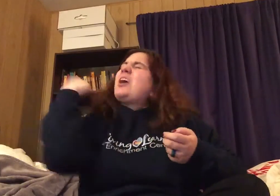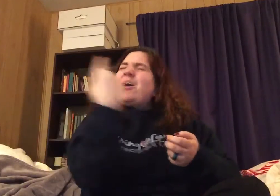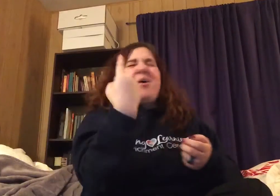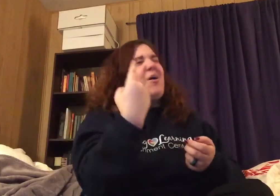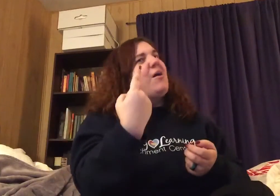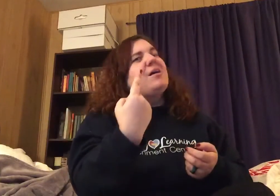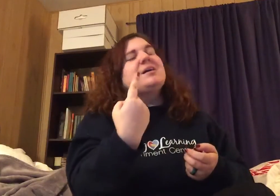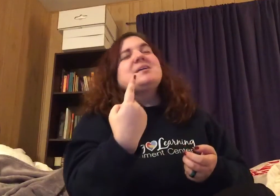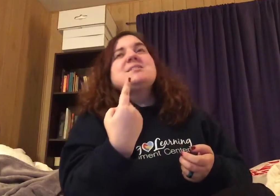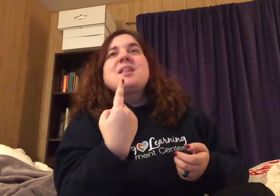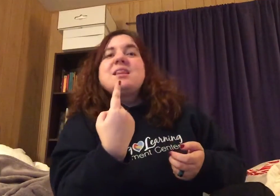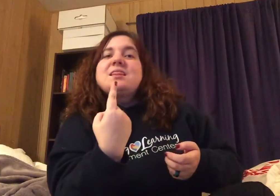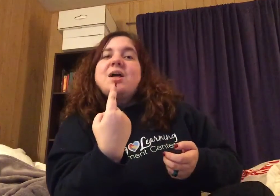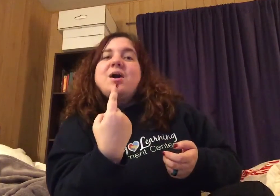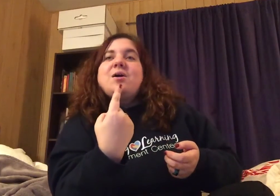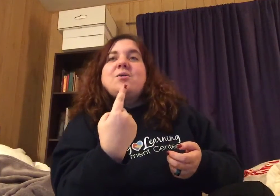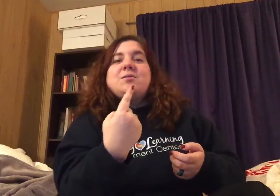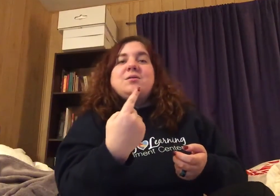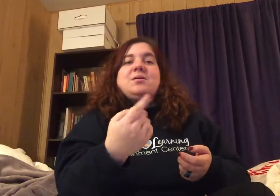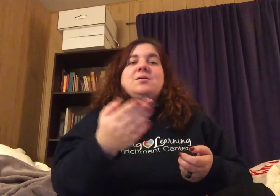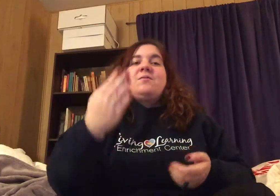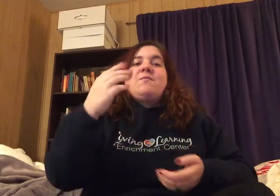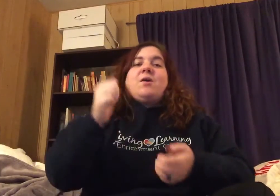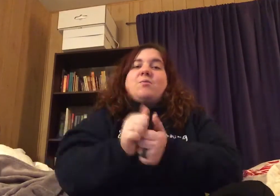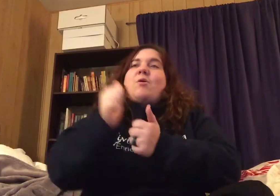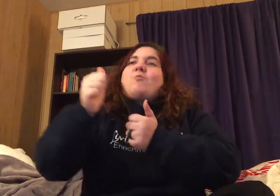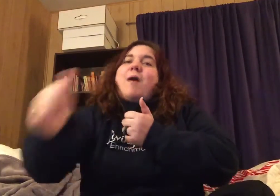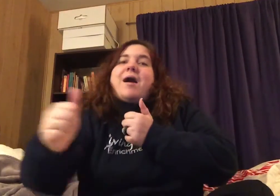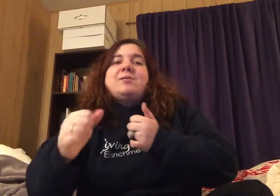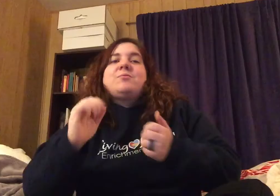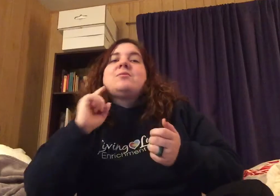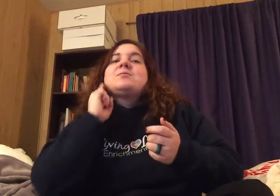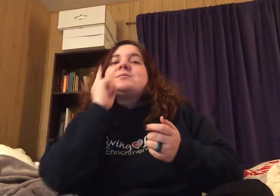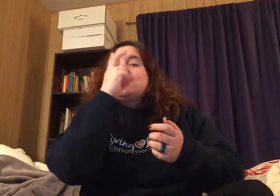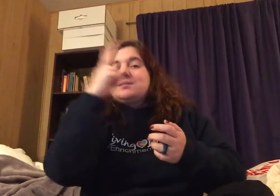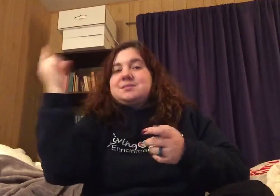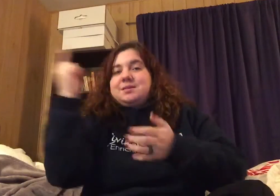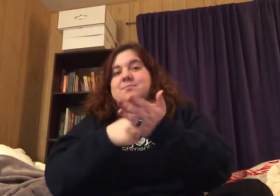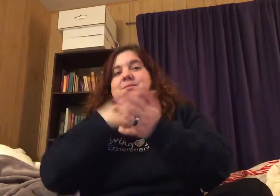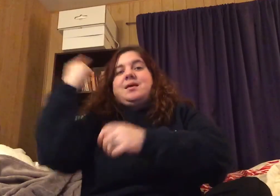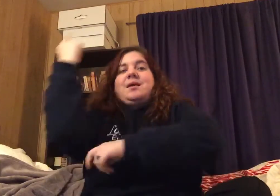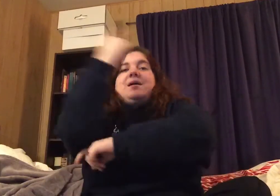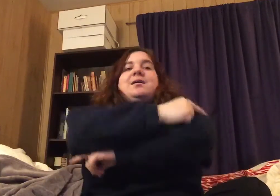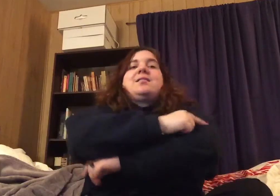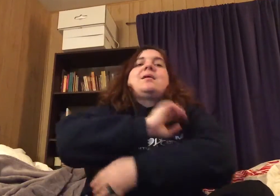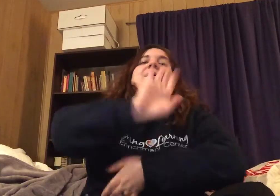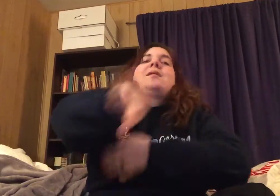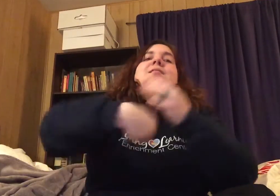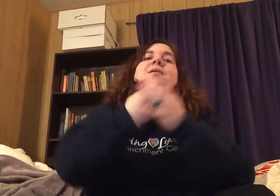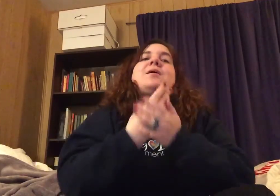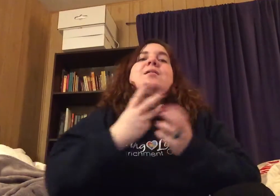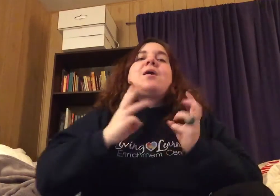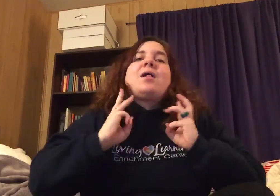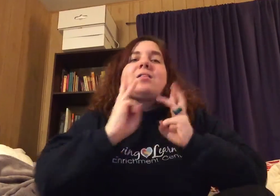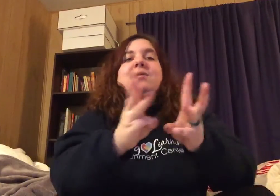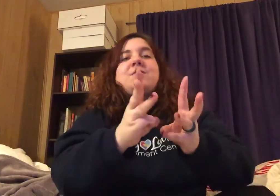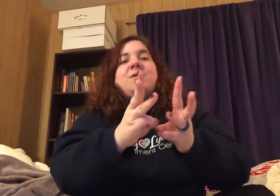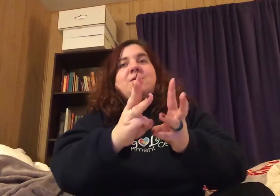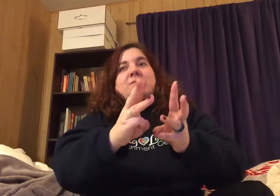yours or love You're so far away You will see someday You're along